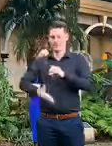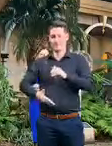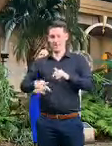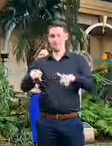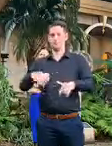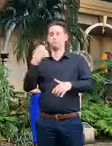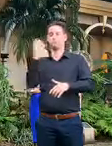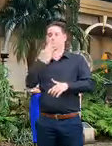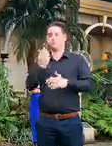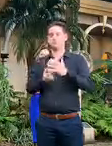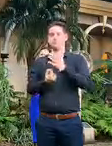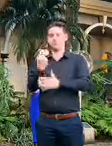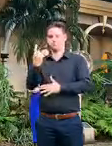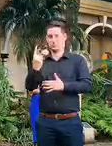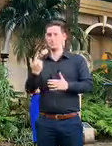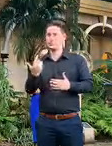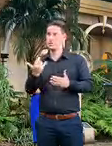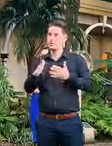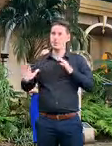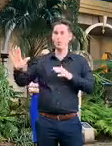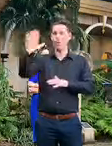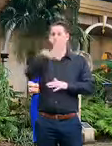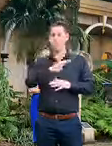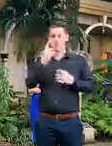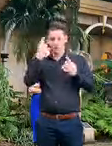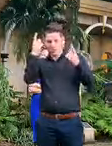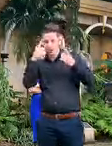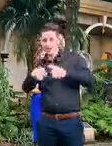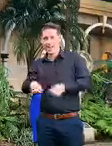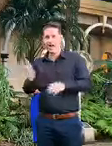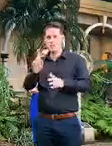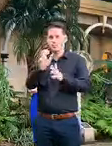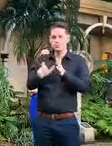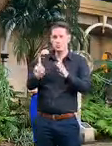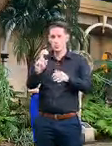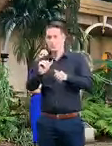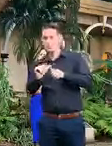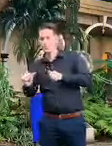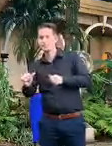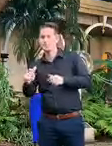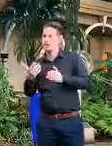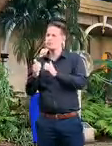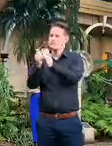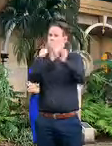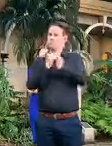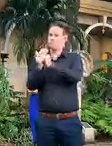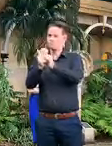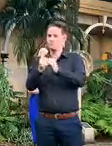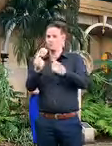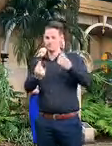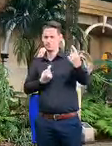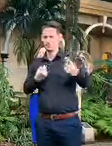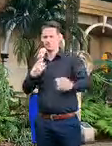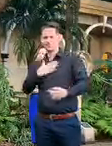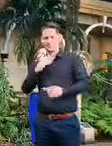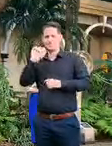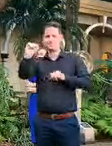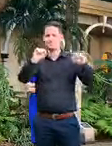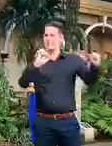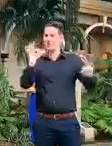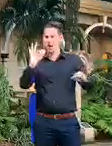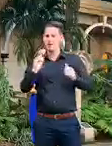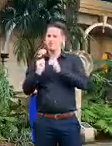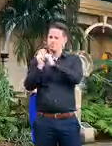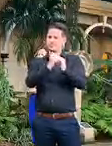this one has occurred so we're all working these out rapidly but collegiately so that we have that agreement